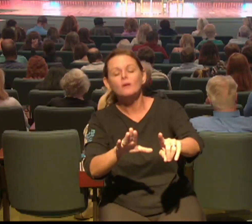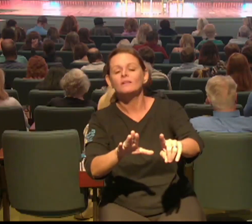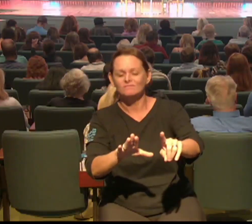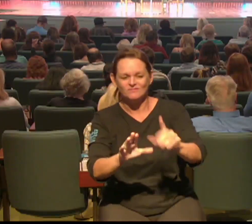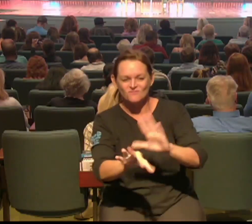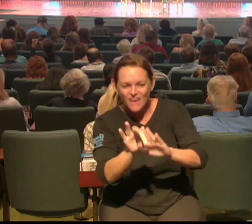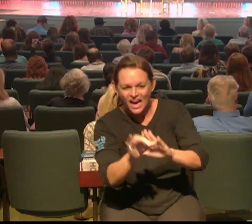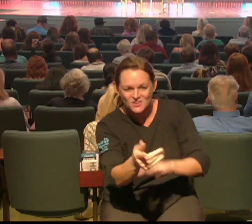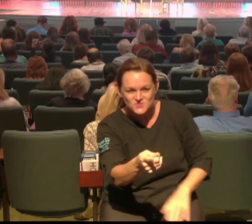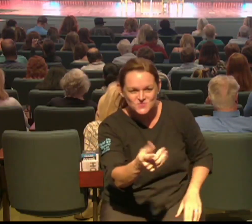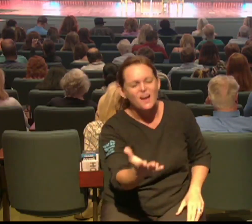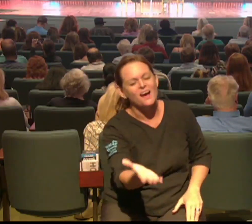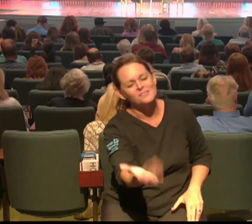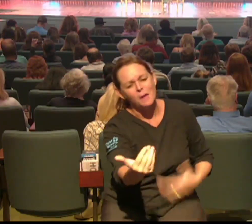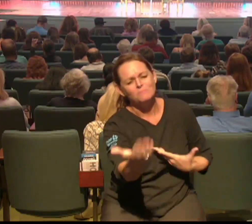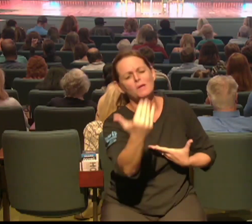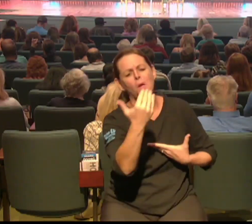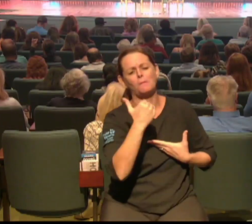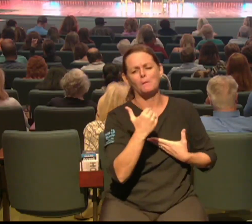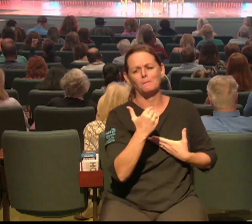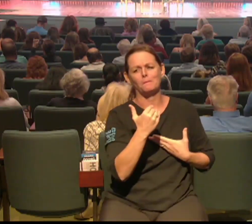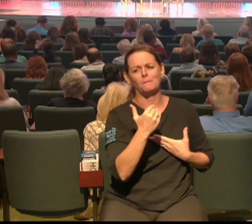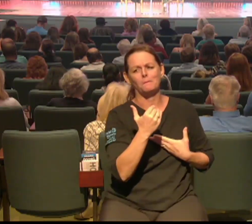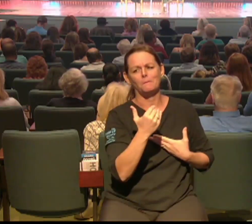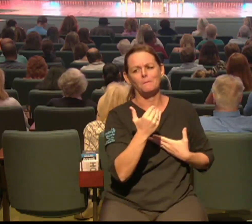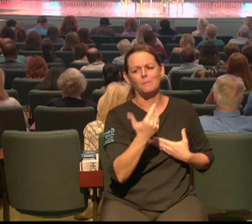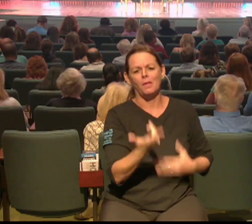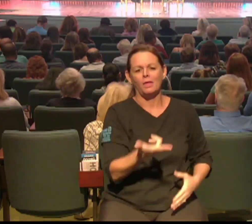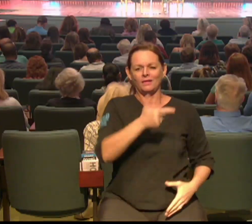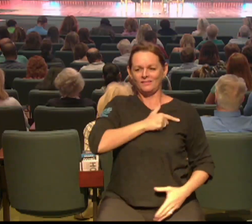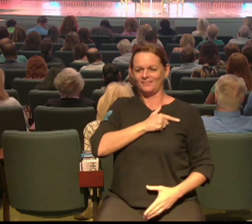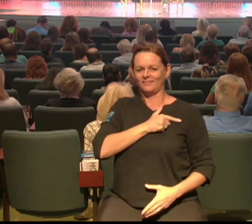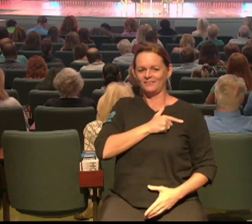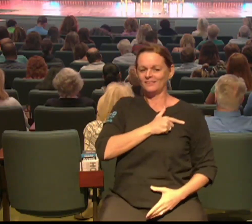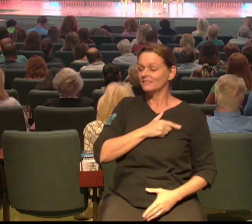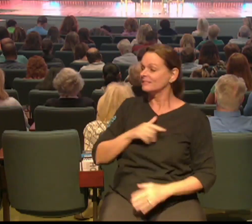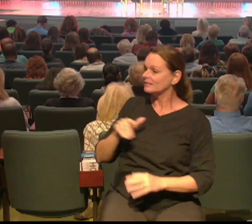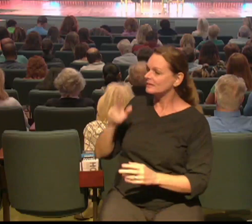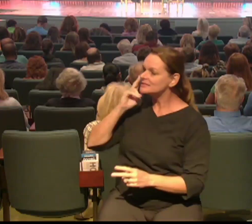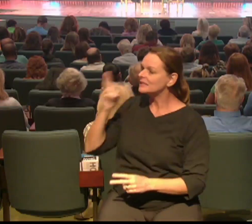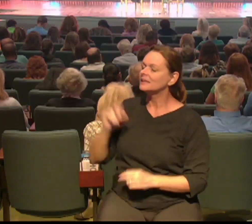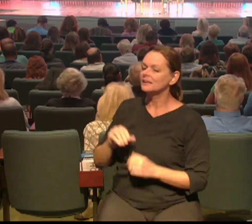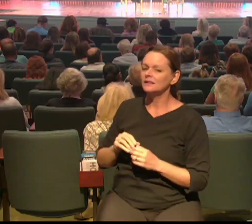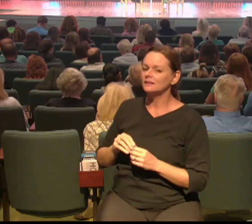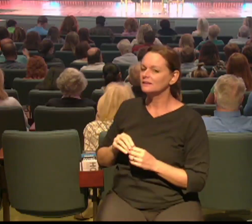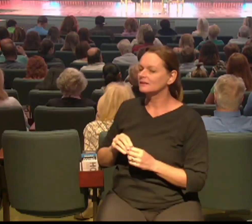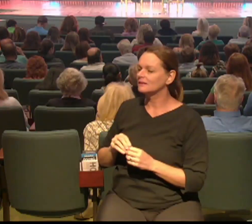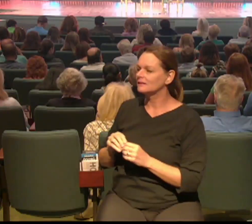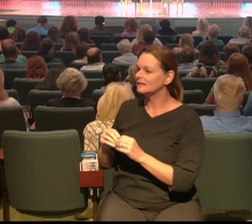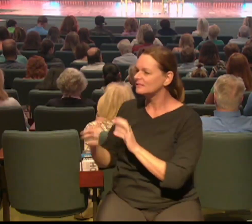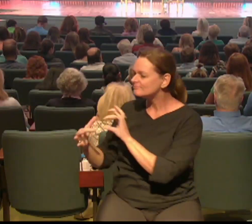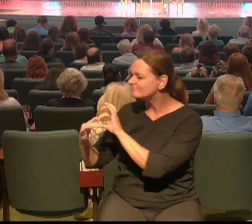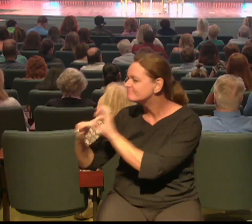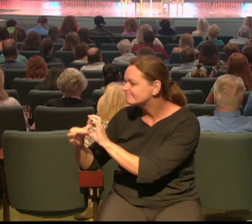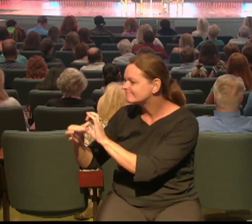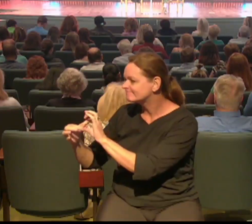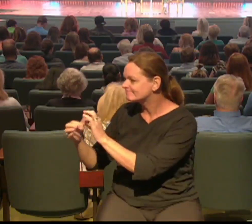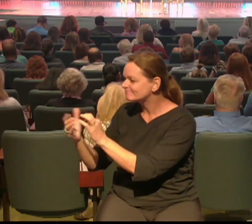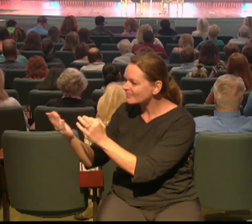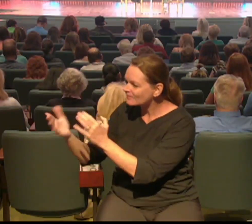And he calls, he's calling us to do the same. You know, the point is, is that Jesus saw people, not just for who they were,